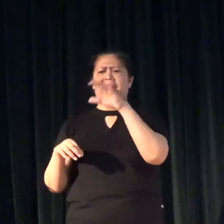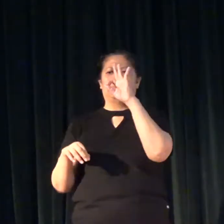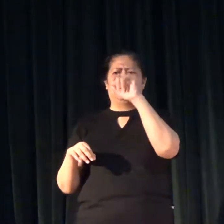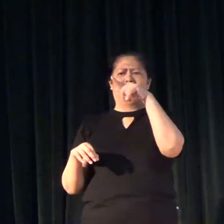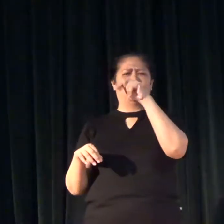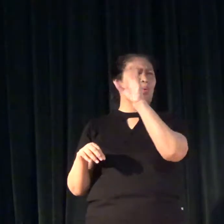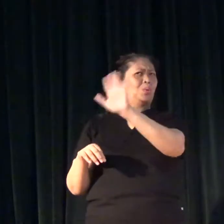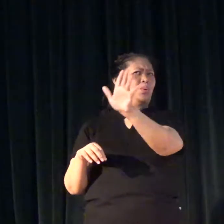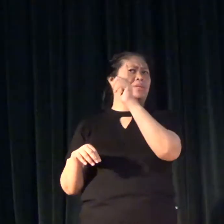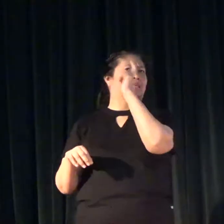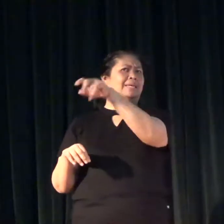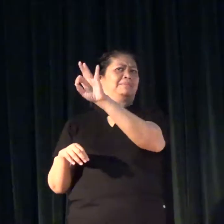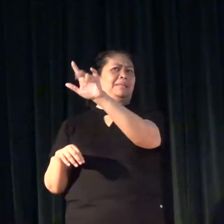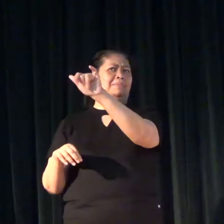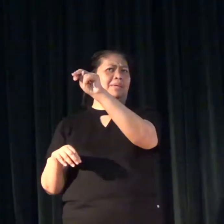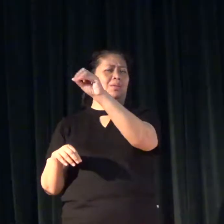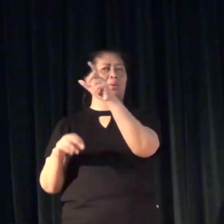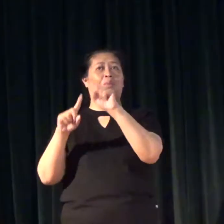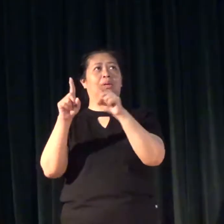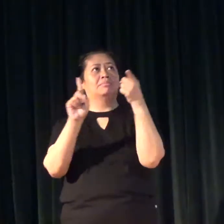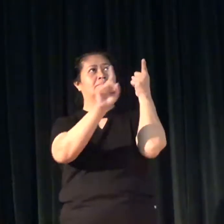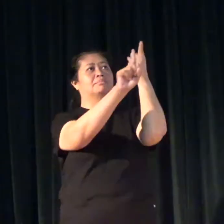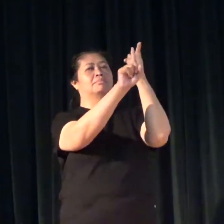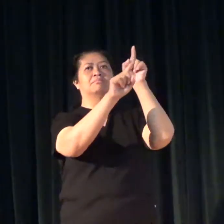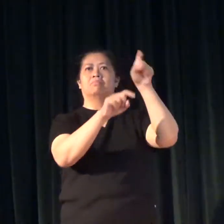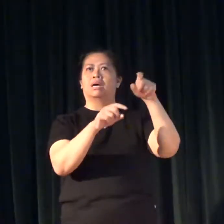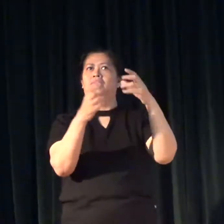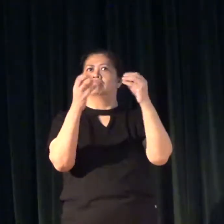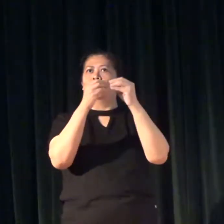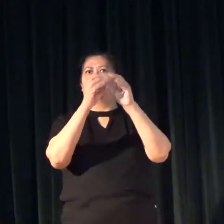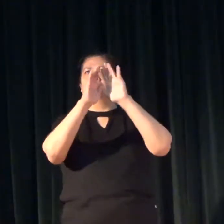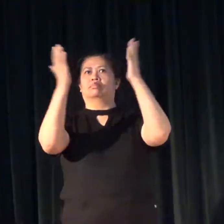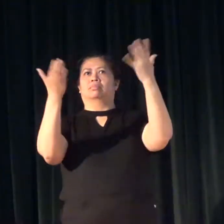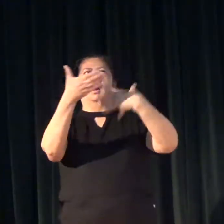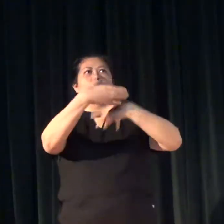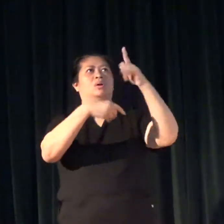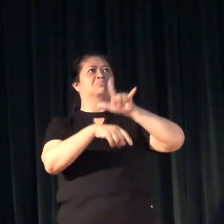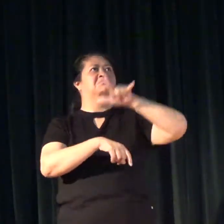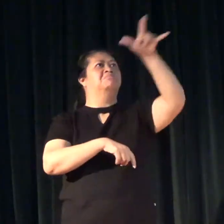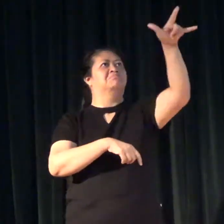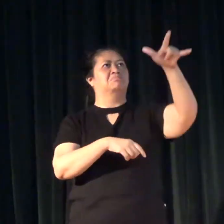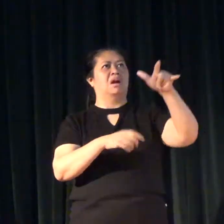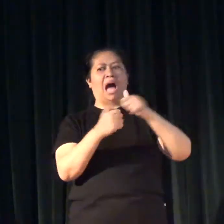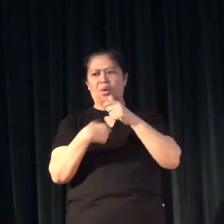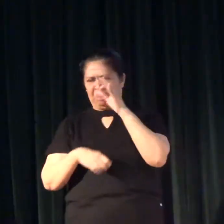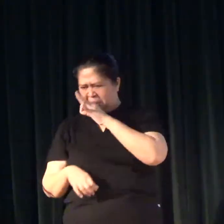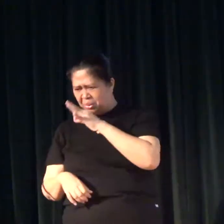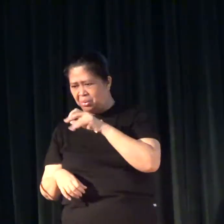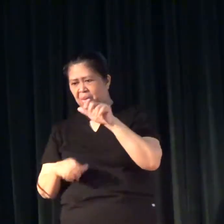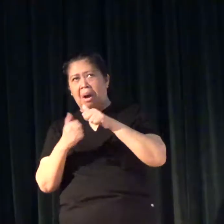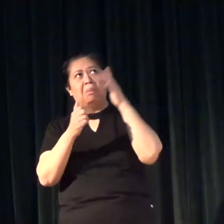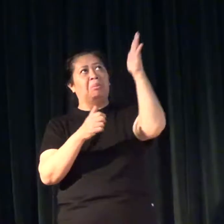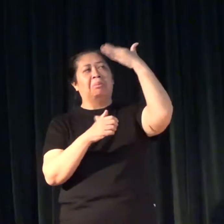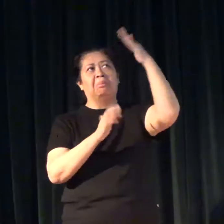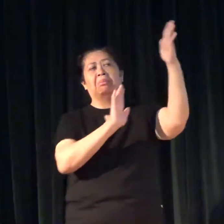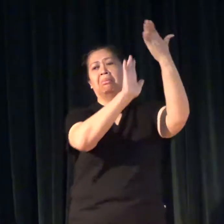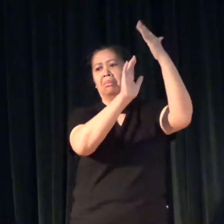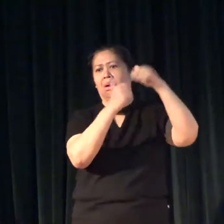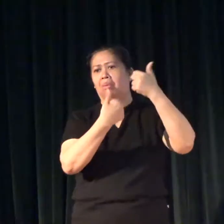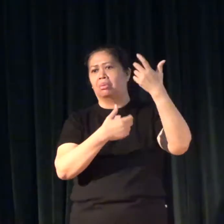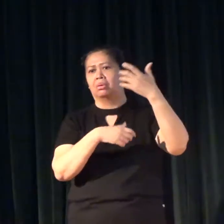Filipino when we are targeting to be more growing. When we're pushing for the internationalization,